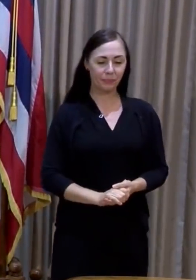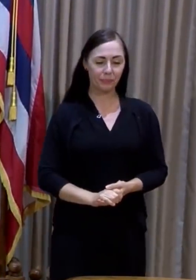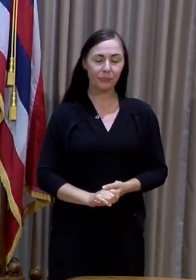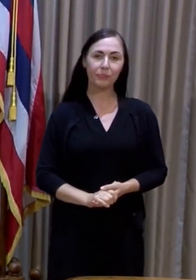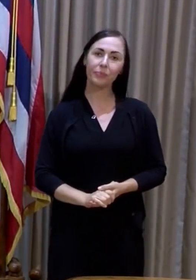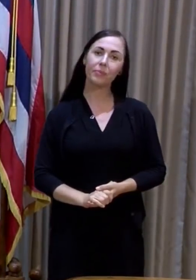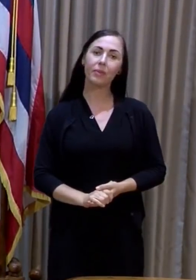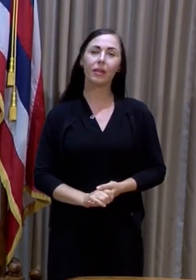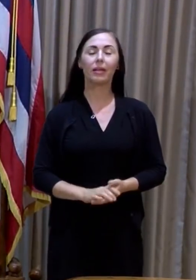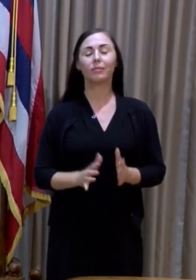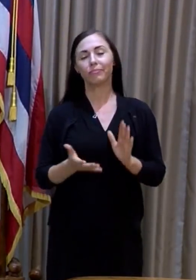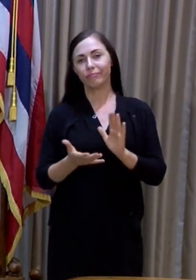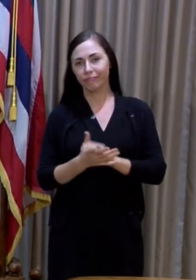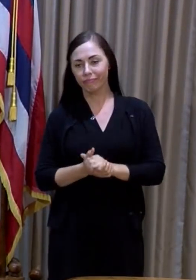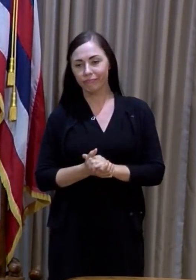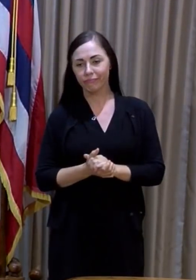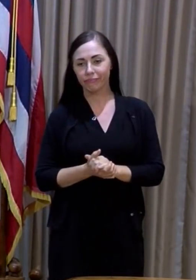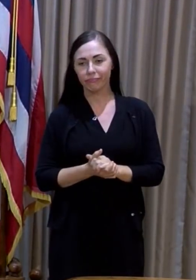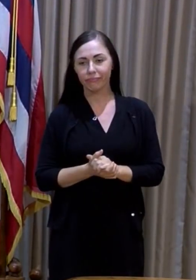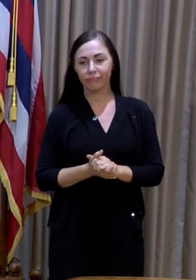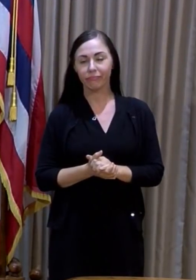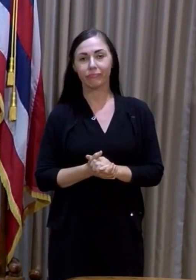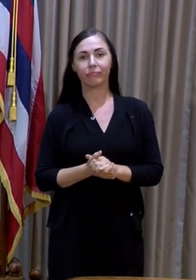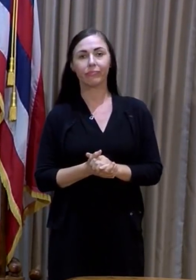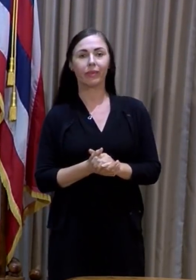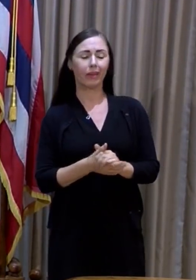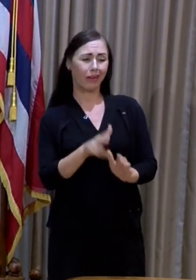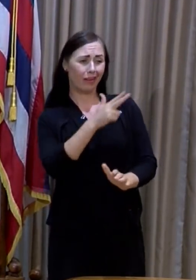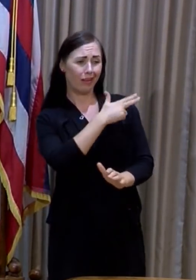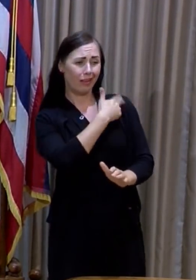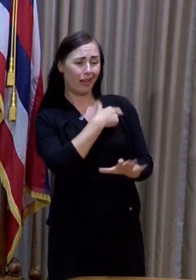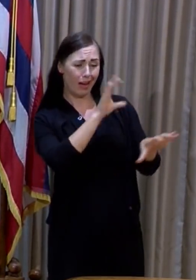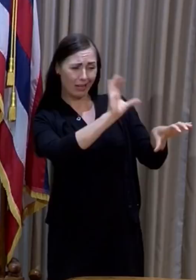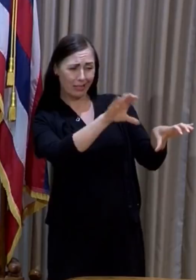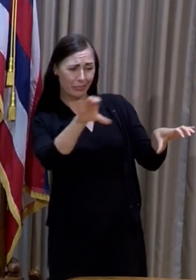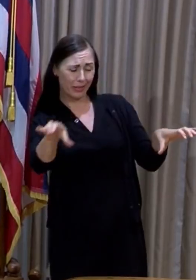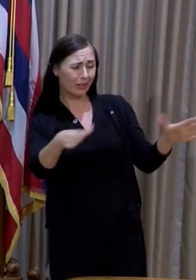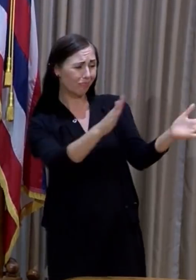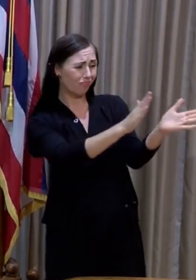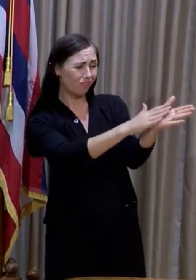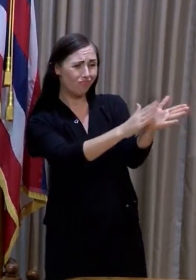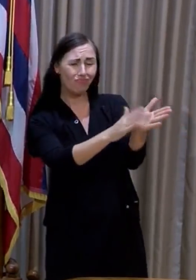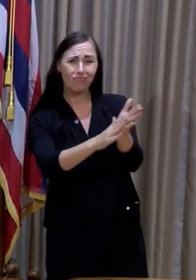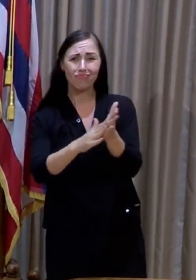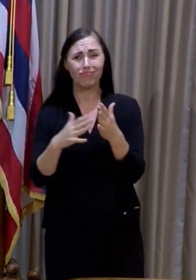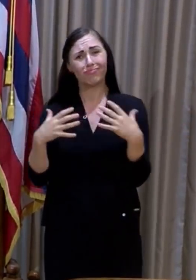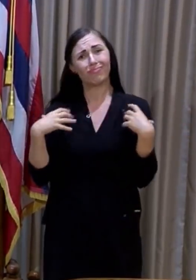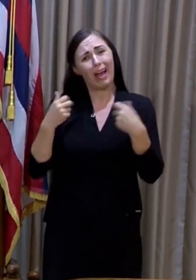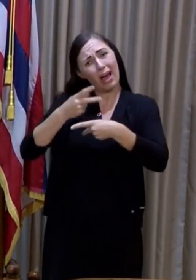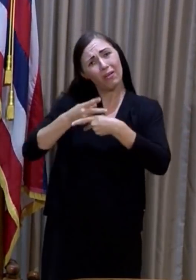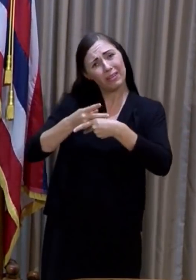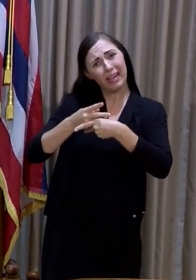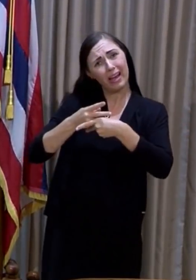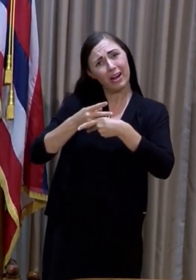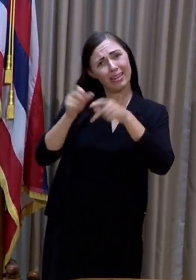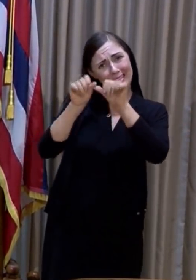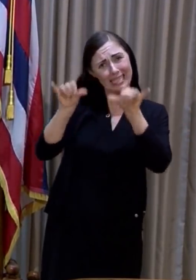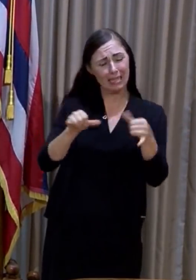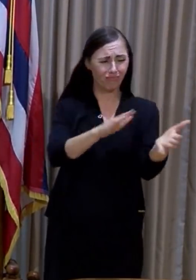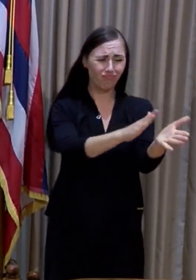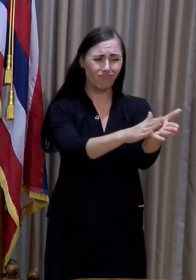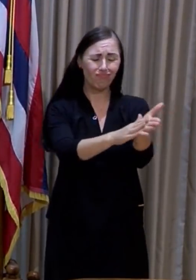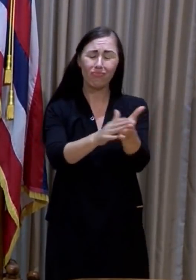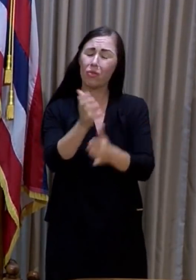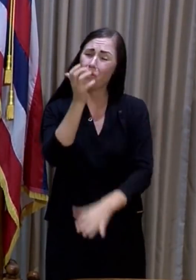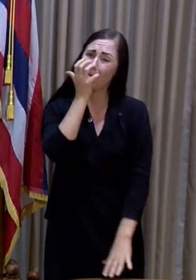So just to commend the hospital system and our partners with the Healthcare Association of Hawaii, they